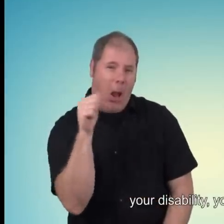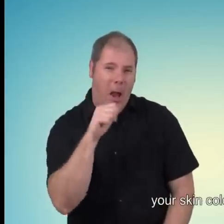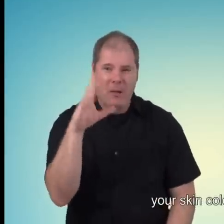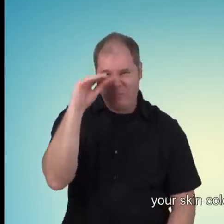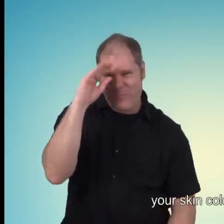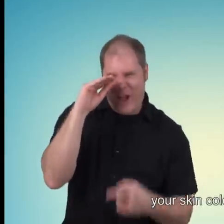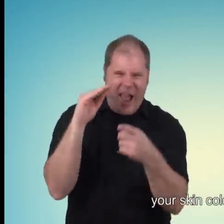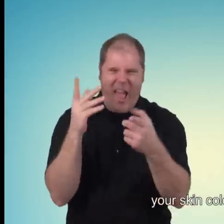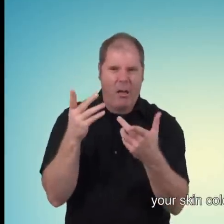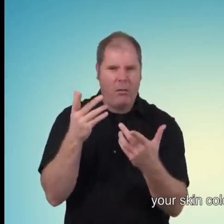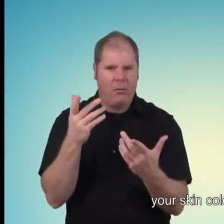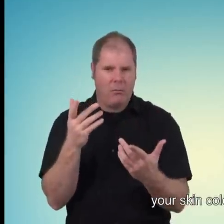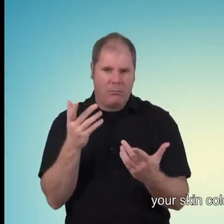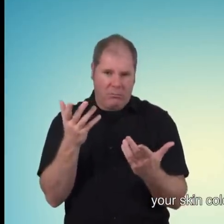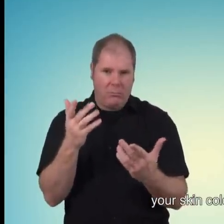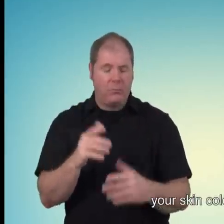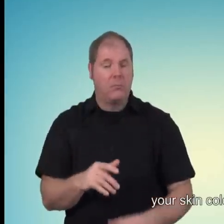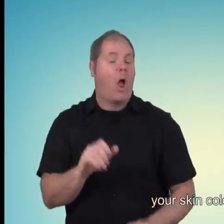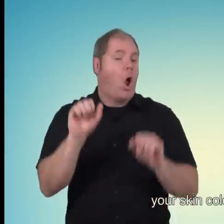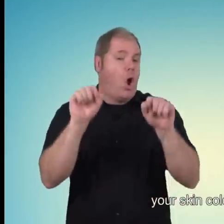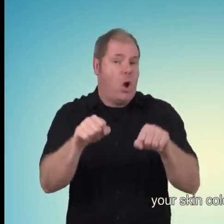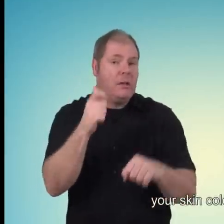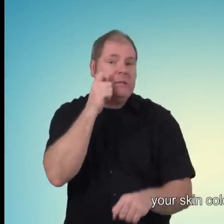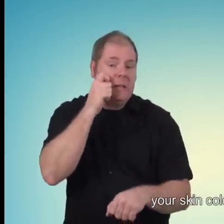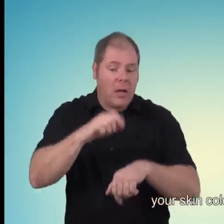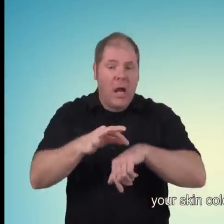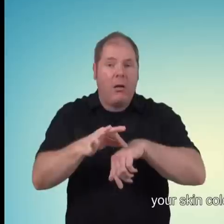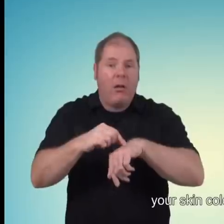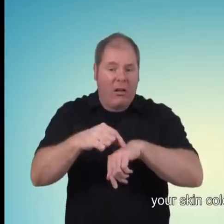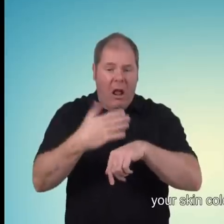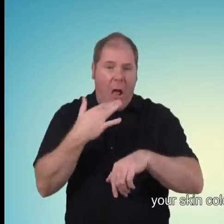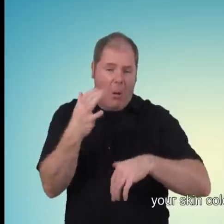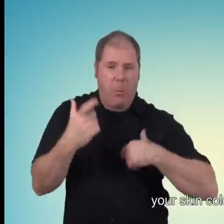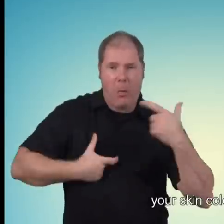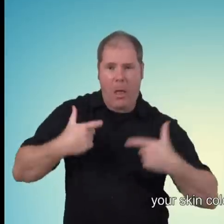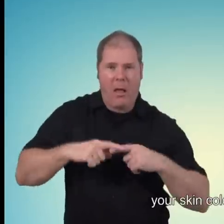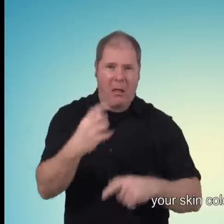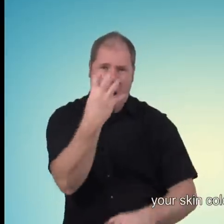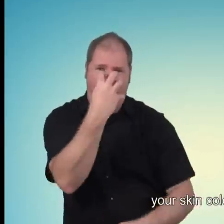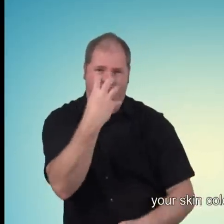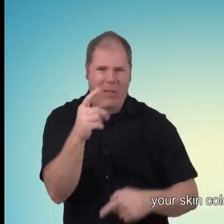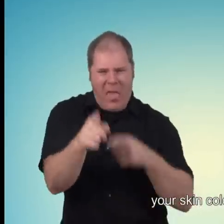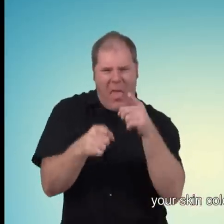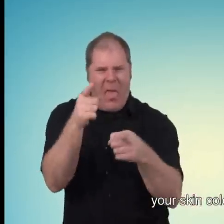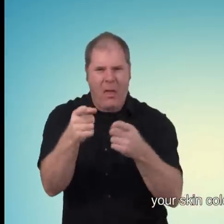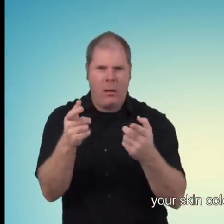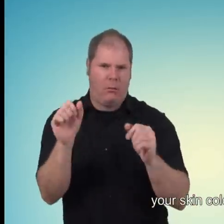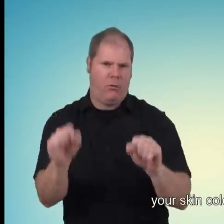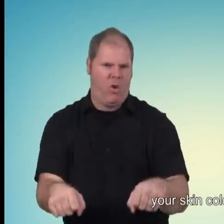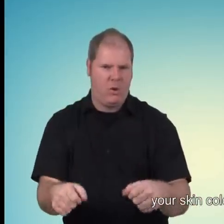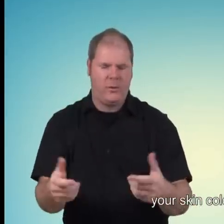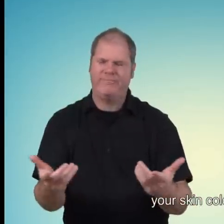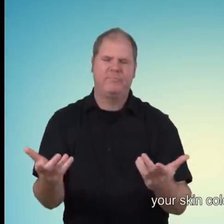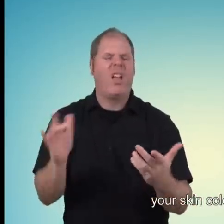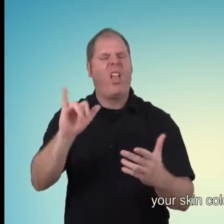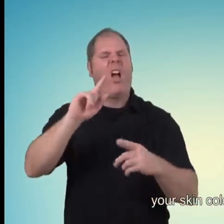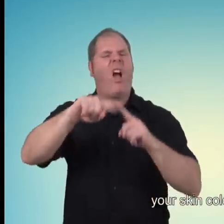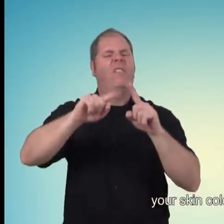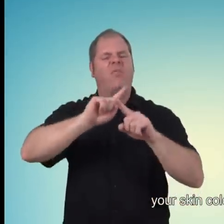or another ground of